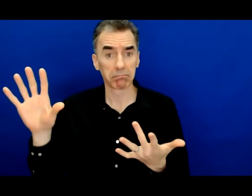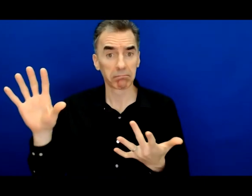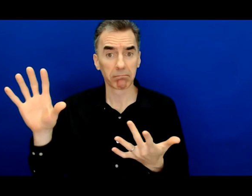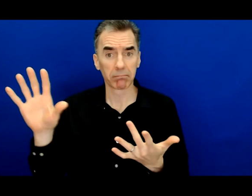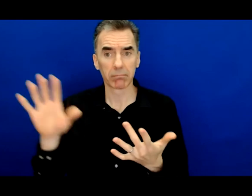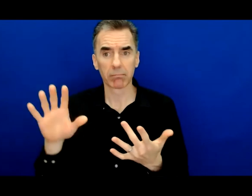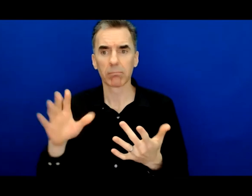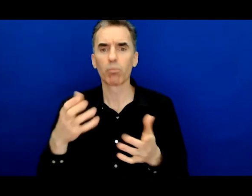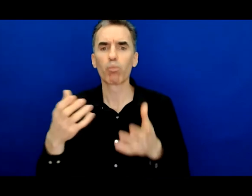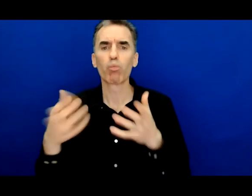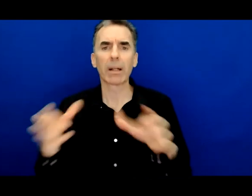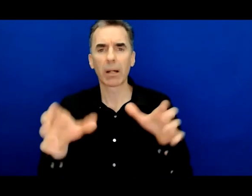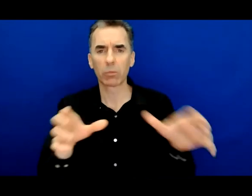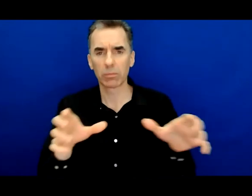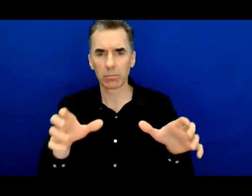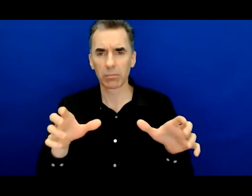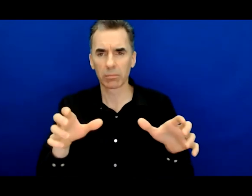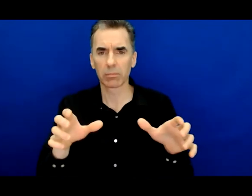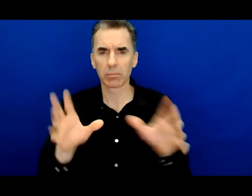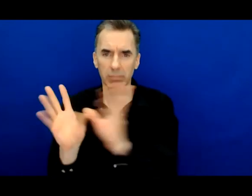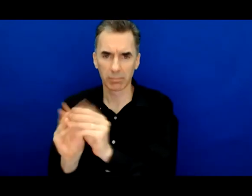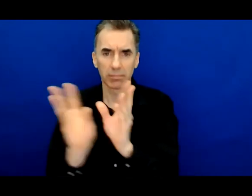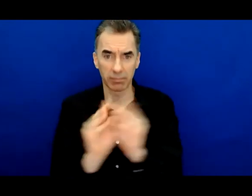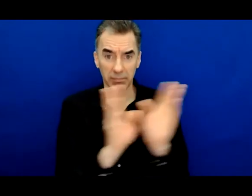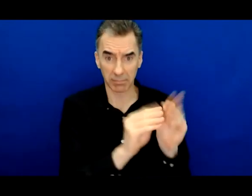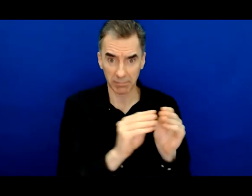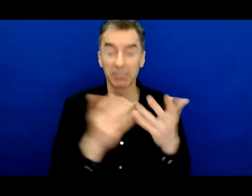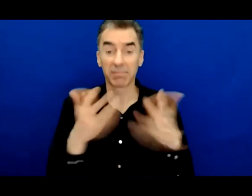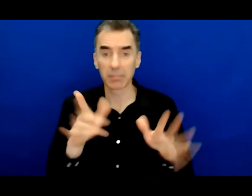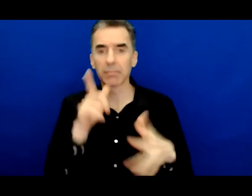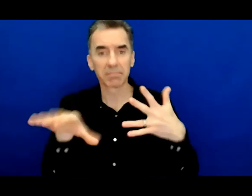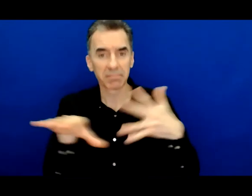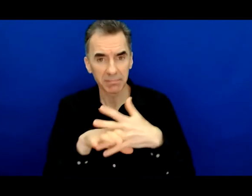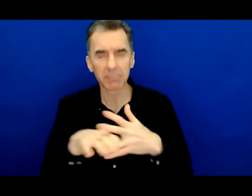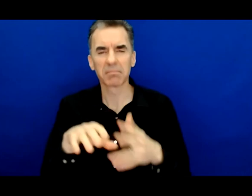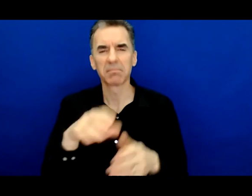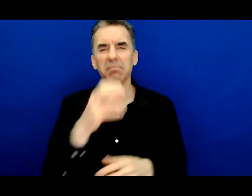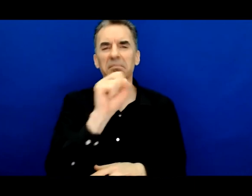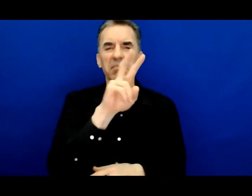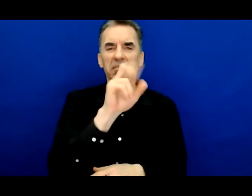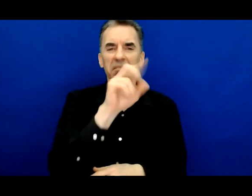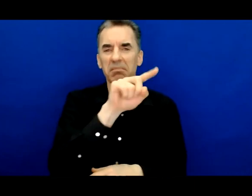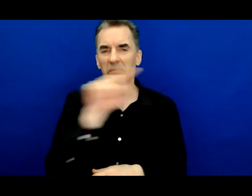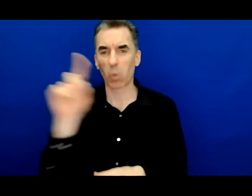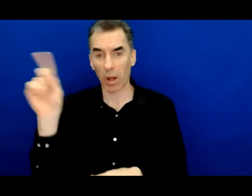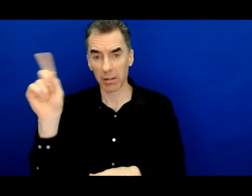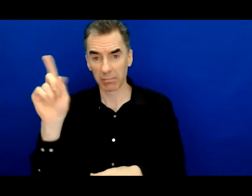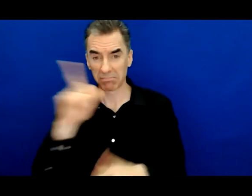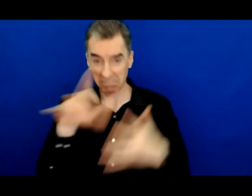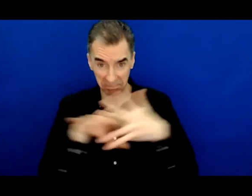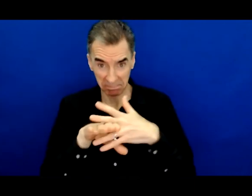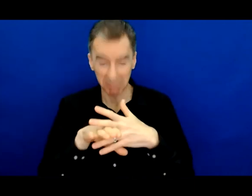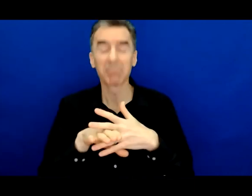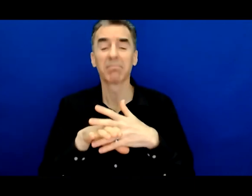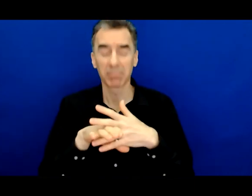first breakout sessions of the day followed by a lunch break from noon to 1pm thereafter